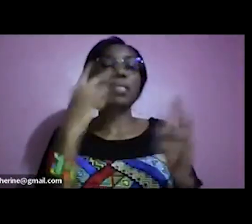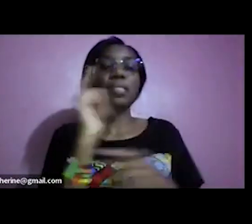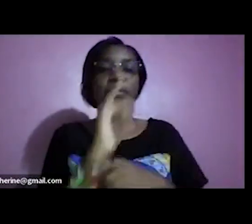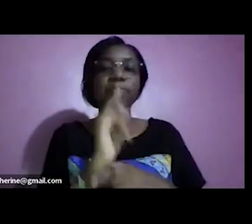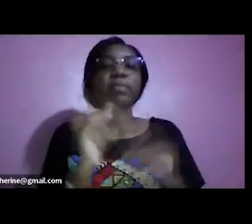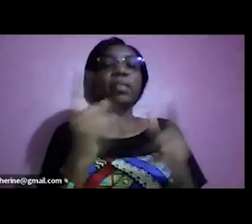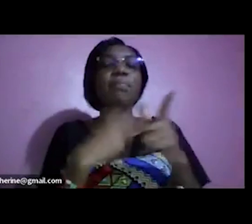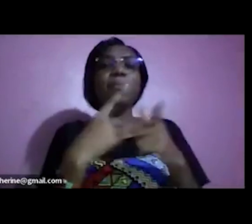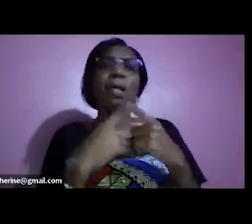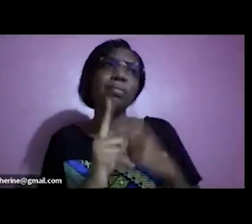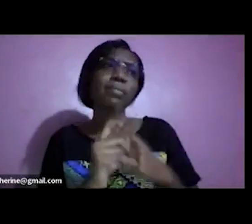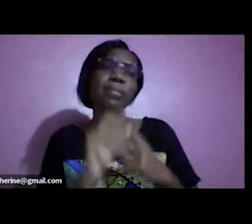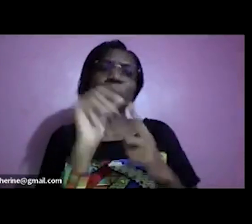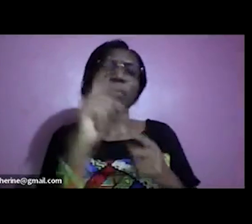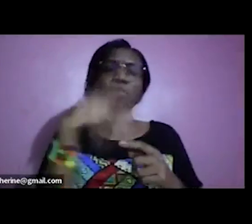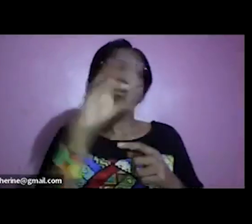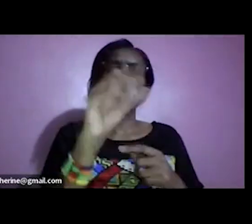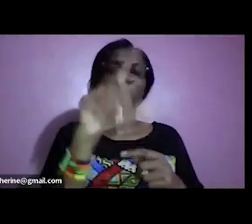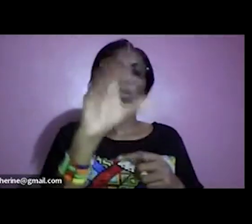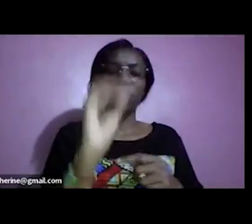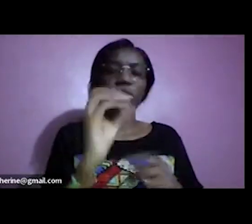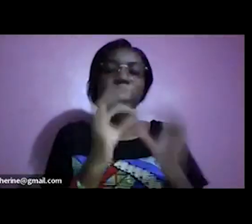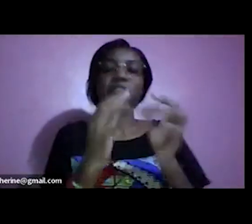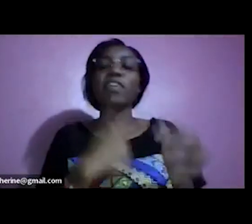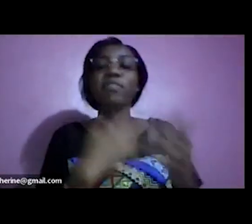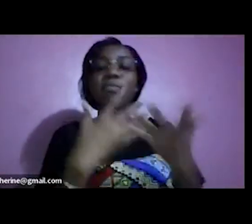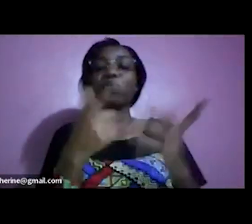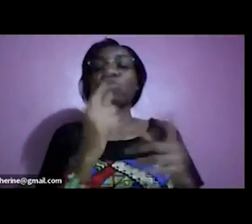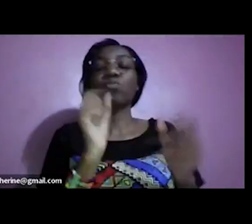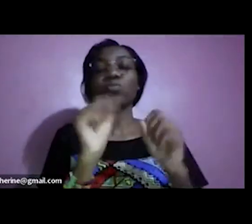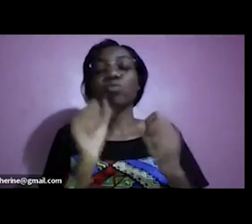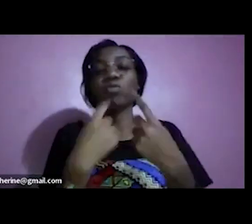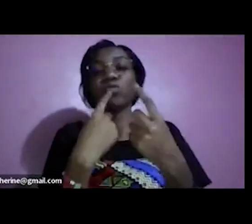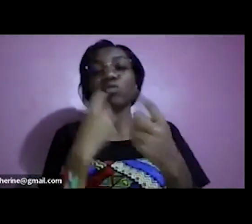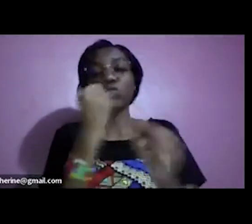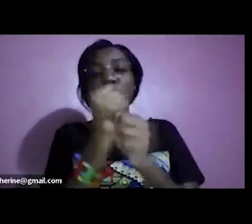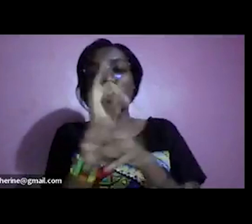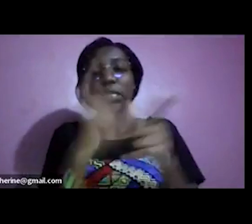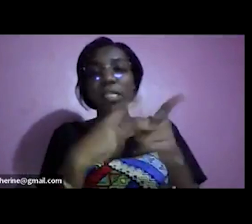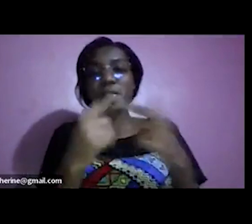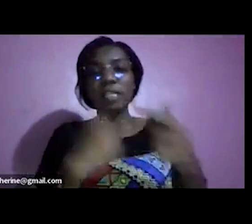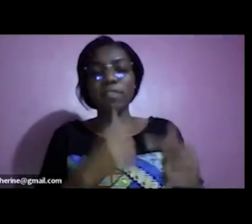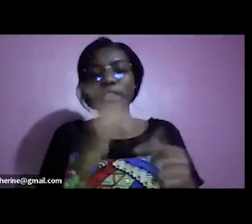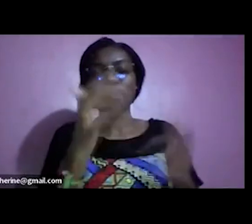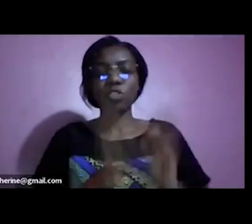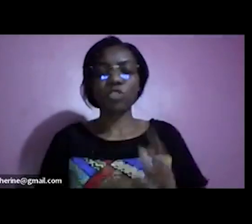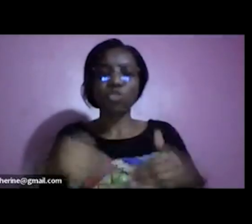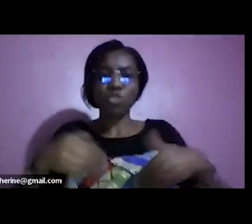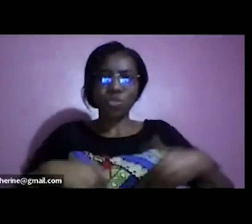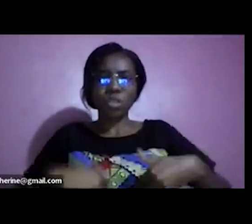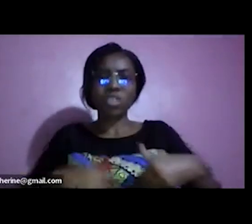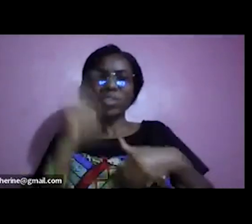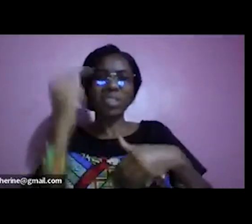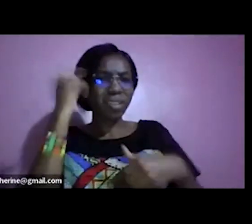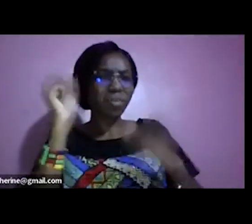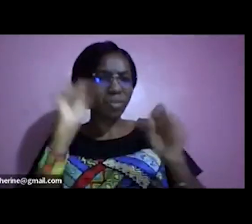sentence to answer that then you can please do that and then we have lisa who says for young professionals is it right when you are advised to chase